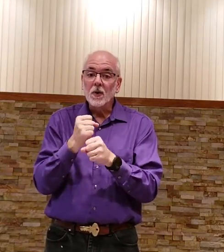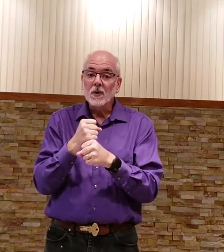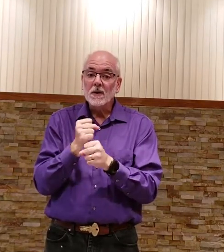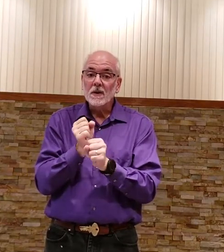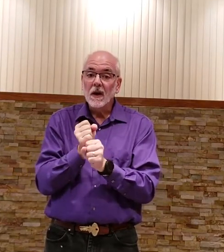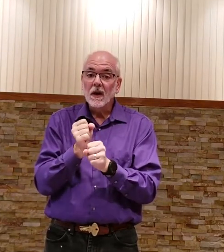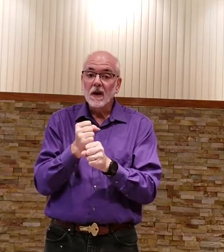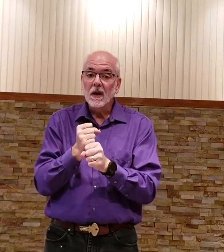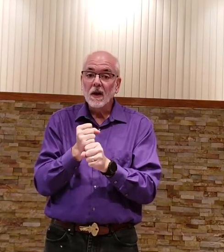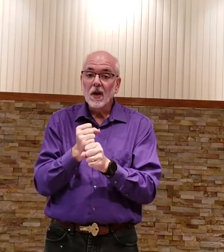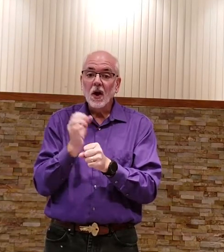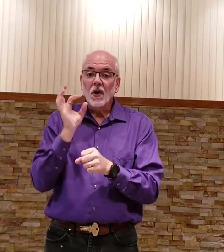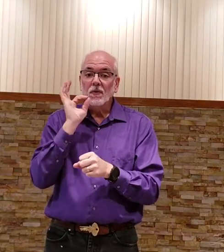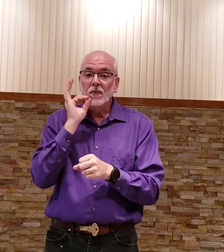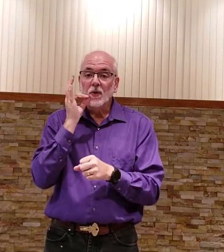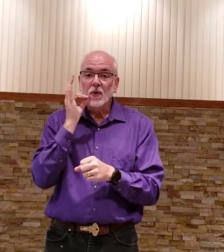fruit